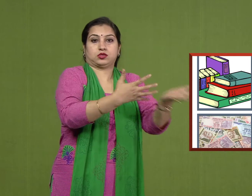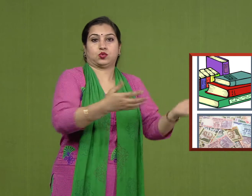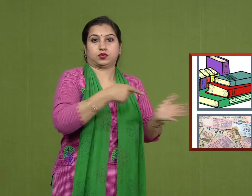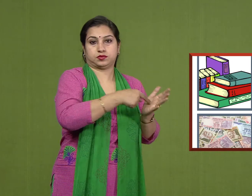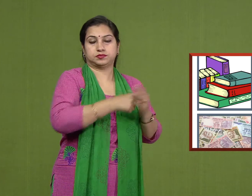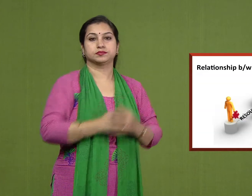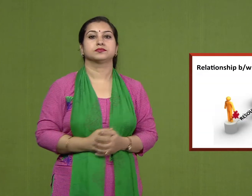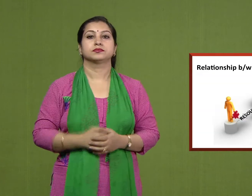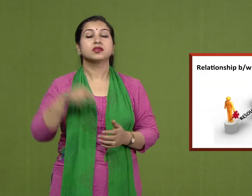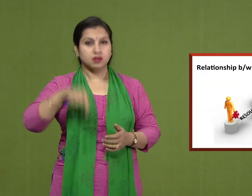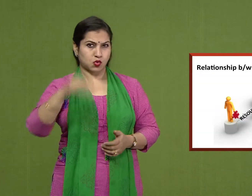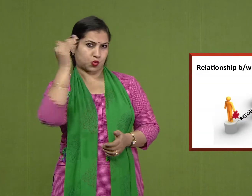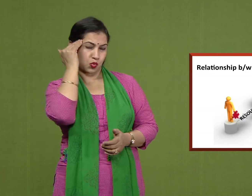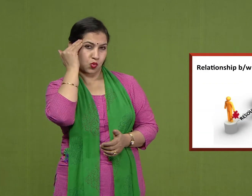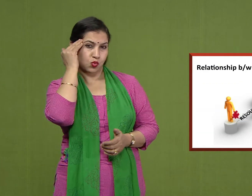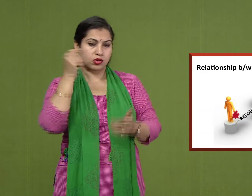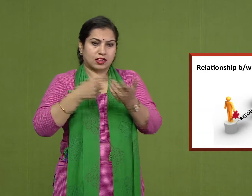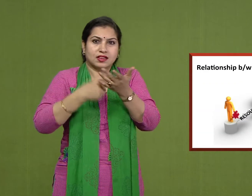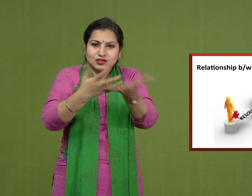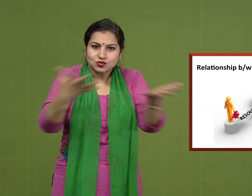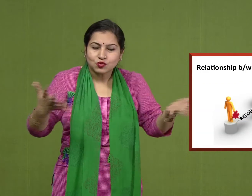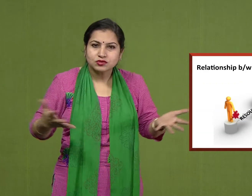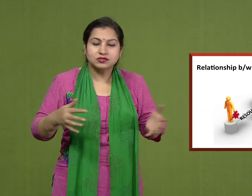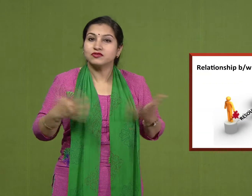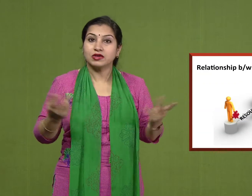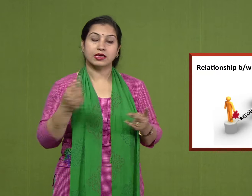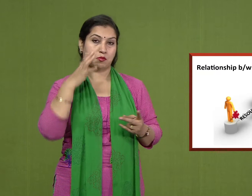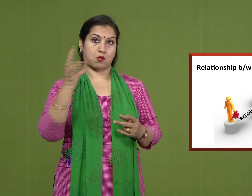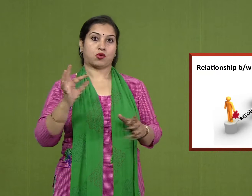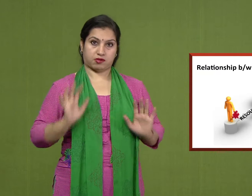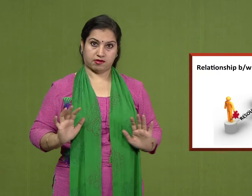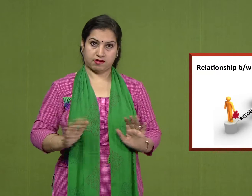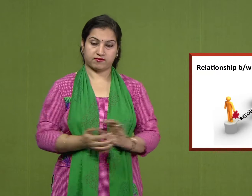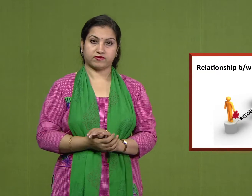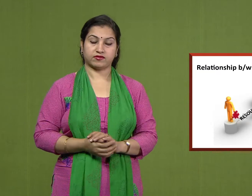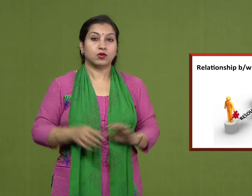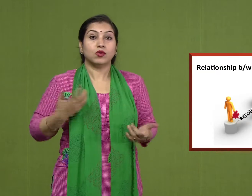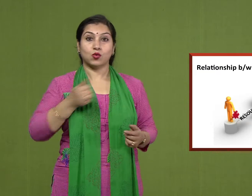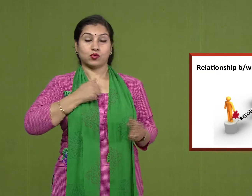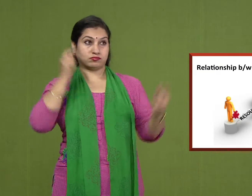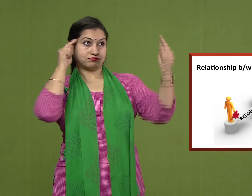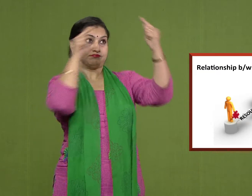Now you know that resources are very important for achieving our goal.